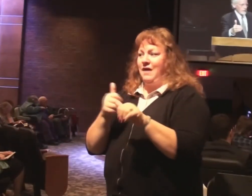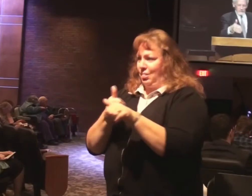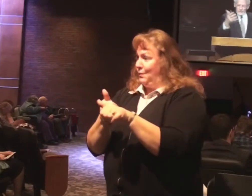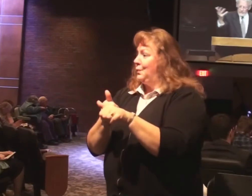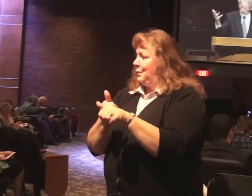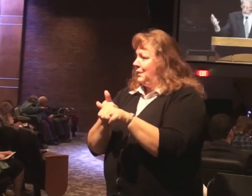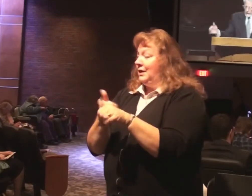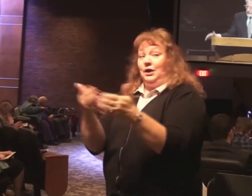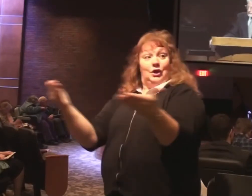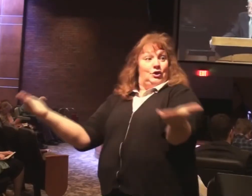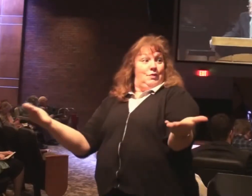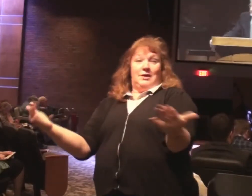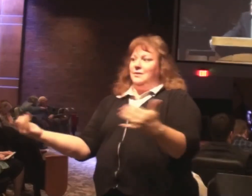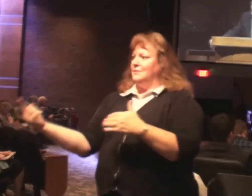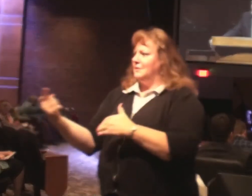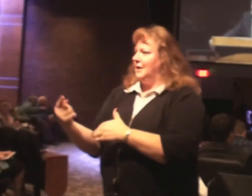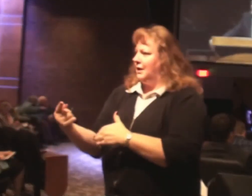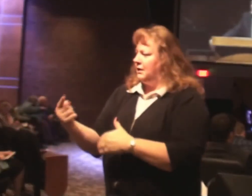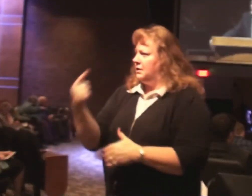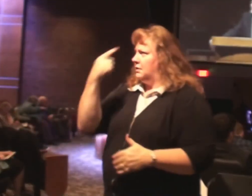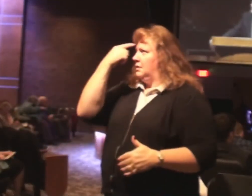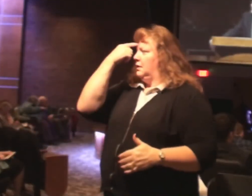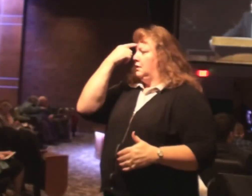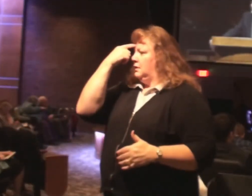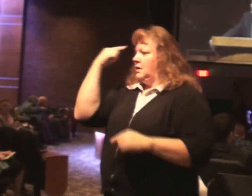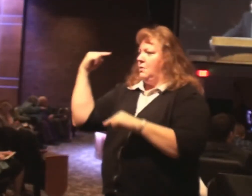You're here today. You're What are you saying? We come even when it rains.